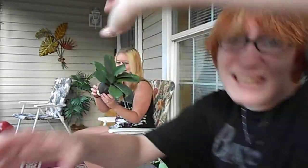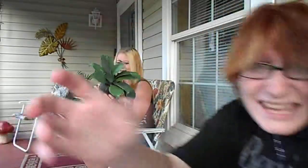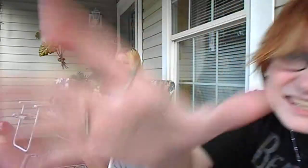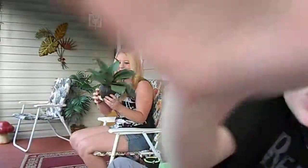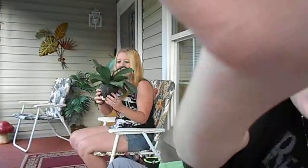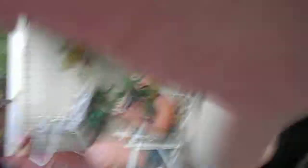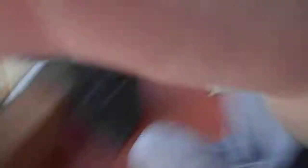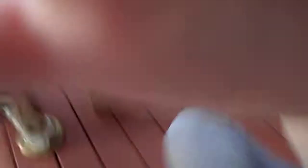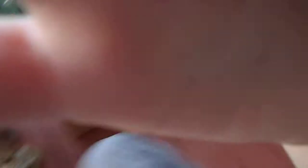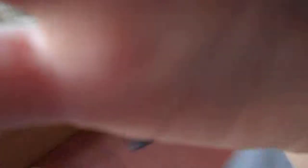I hate you Happy luck